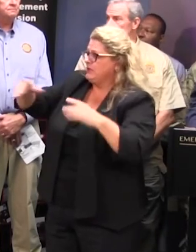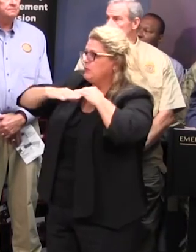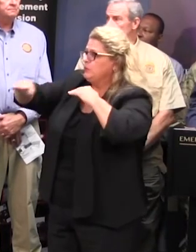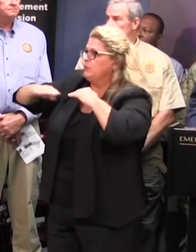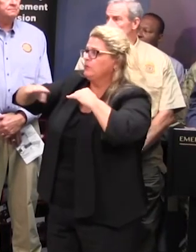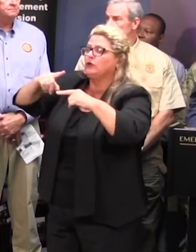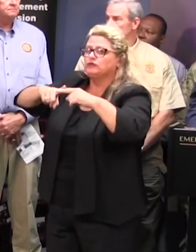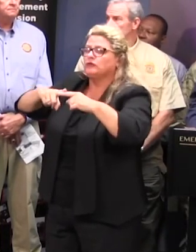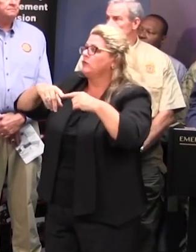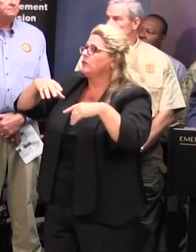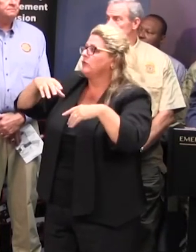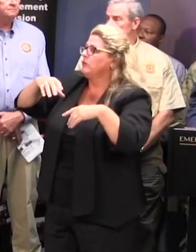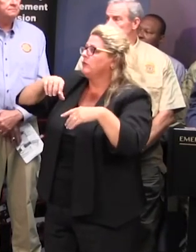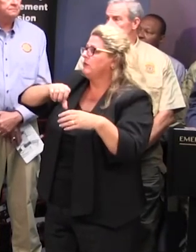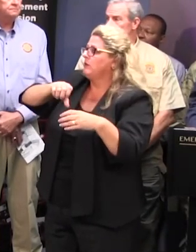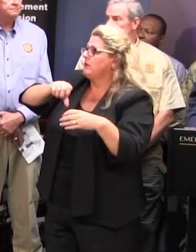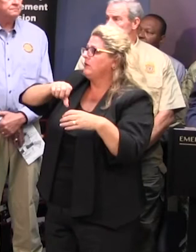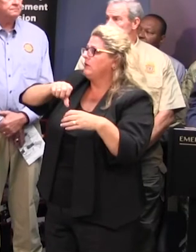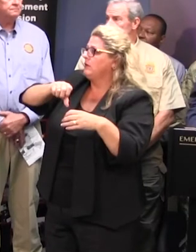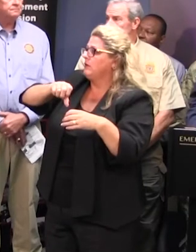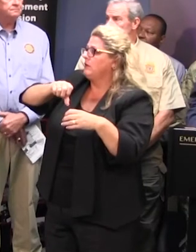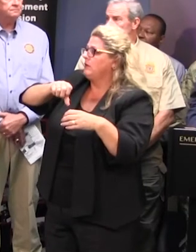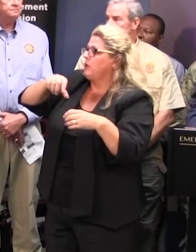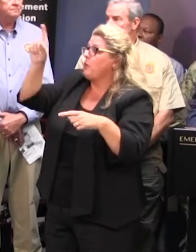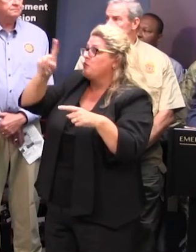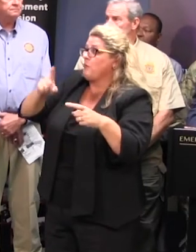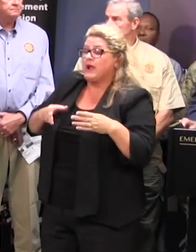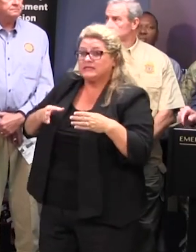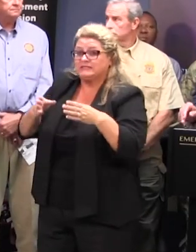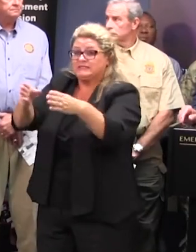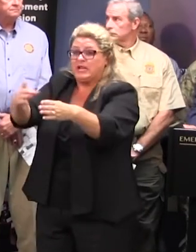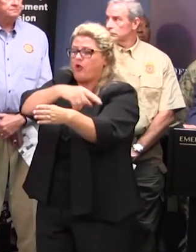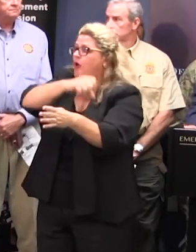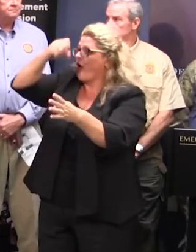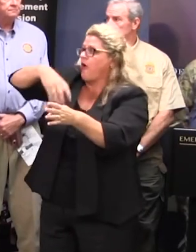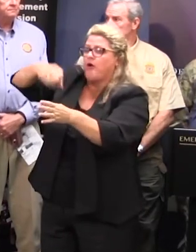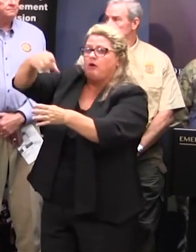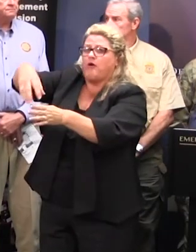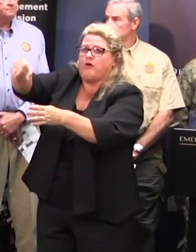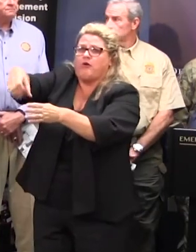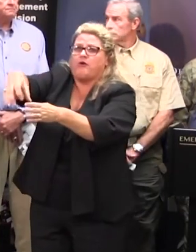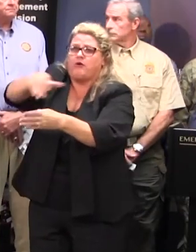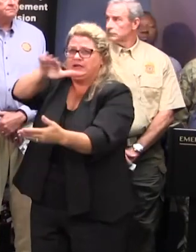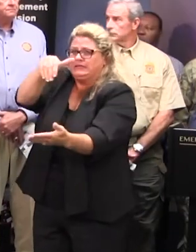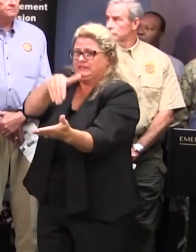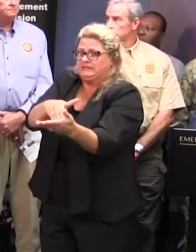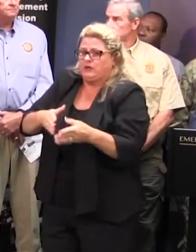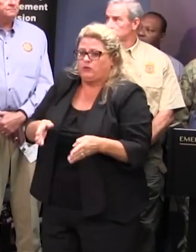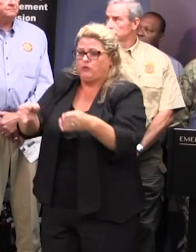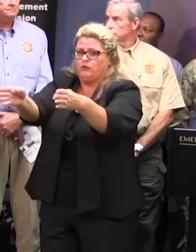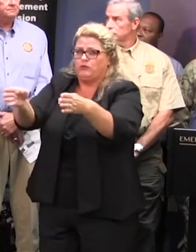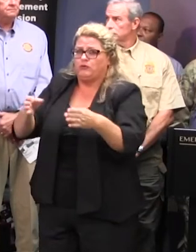to fill up the containers that are going down the center of that road so what we're doing is taking great steps to see